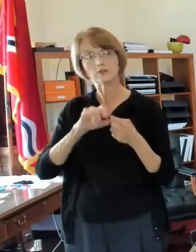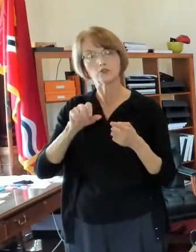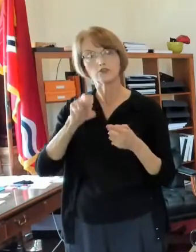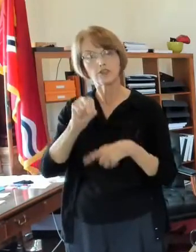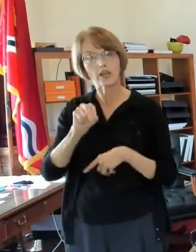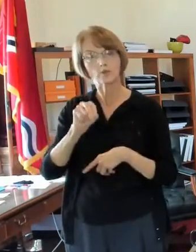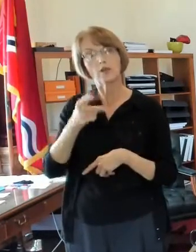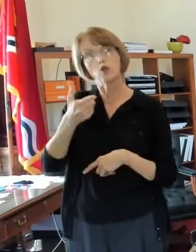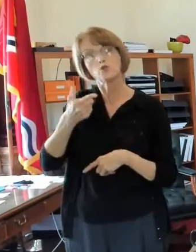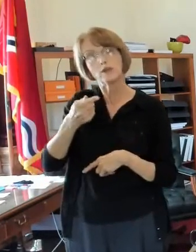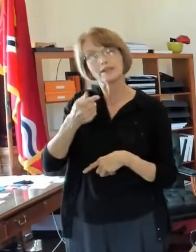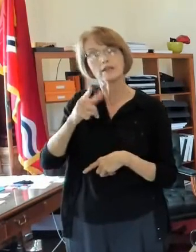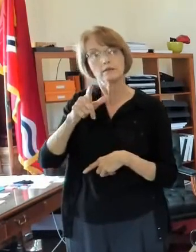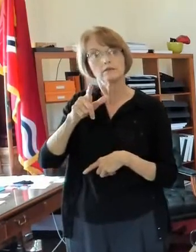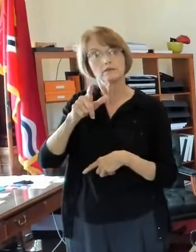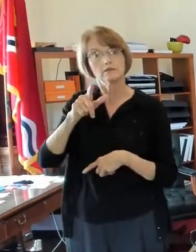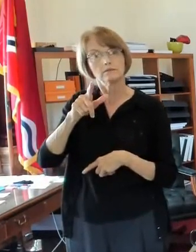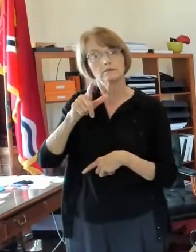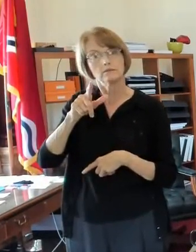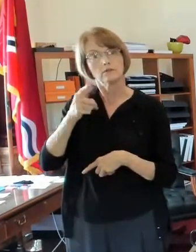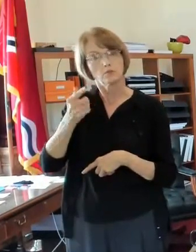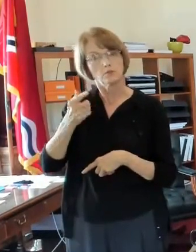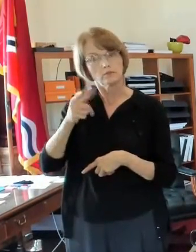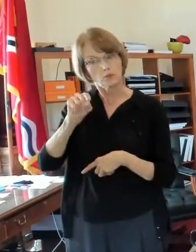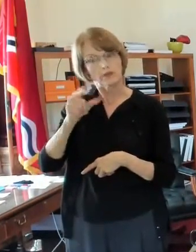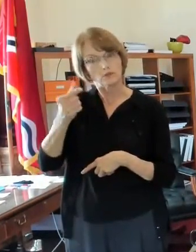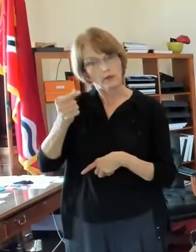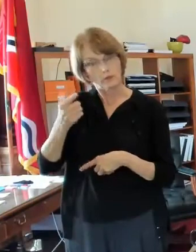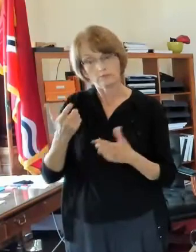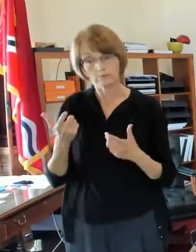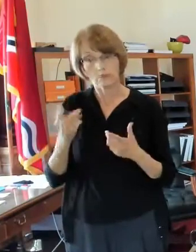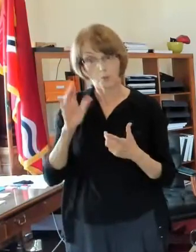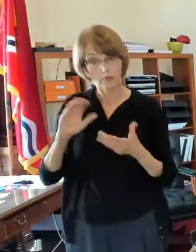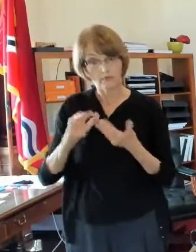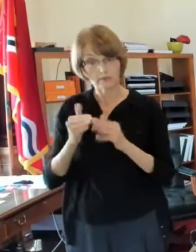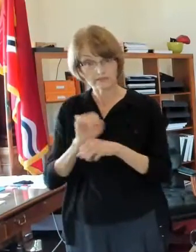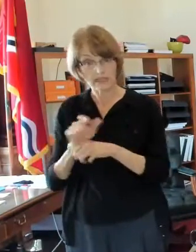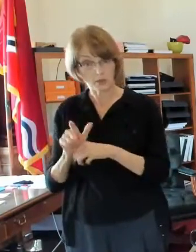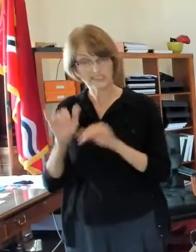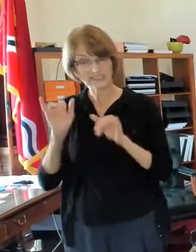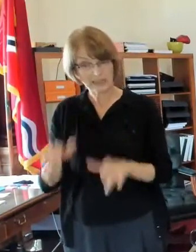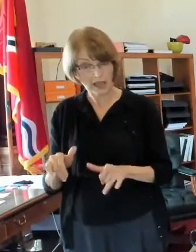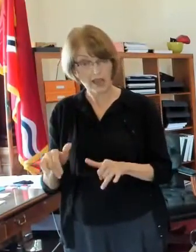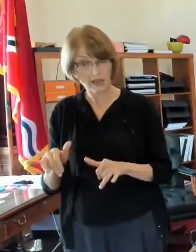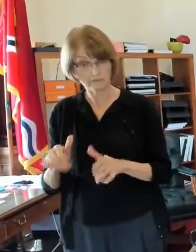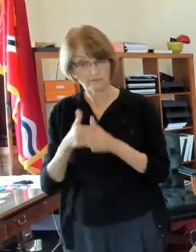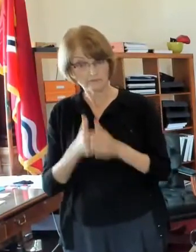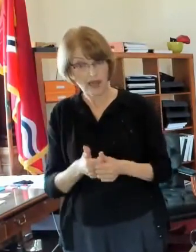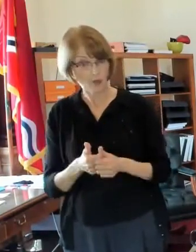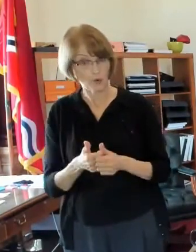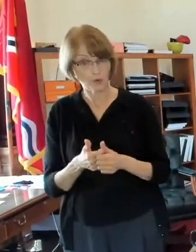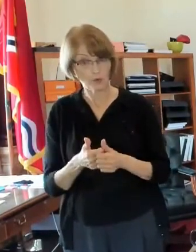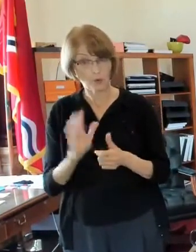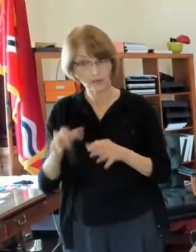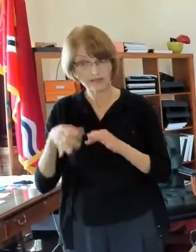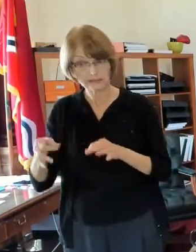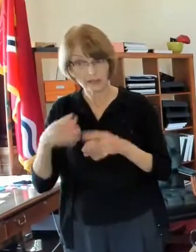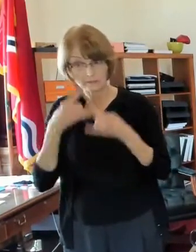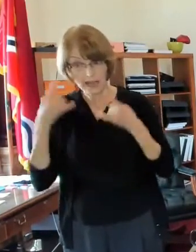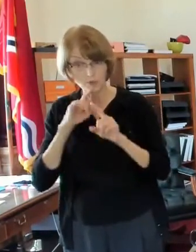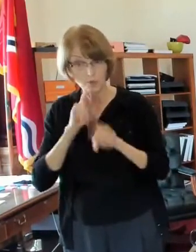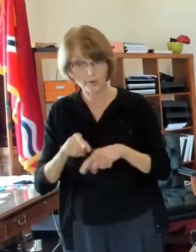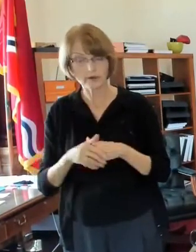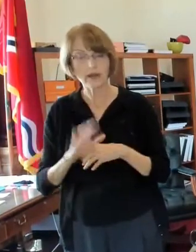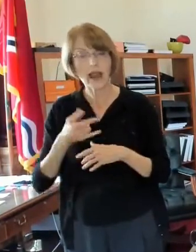2021 yes who wants to know do you see the city doing anything similar or what is your timeline for extending our orders so our